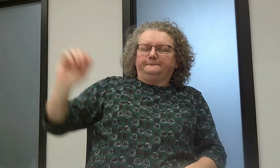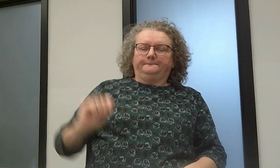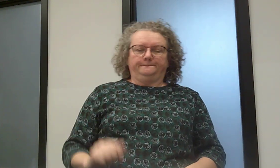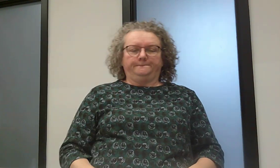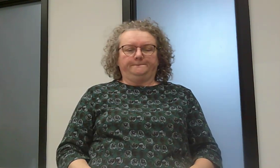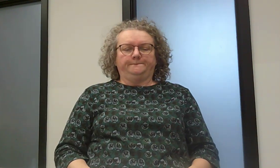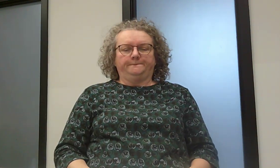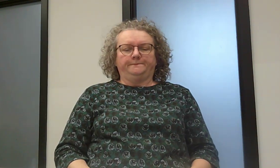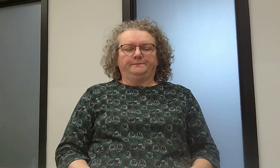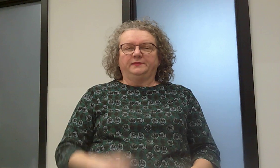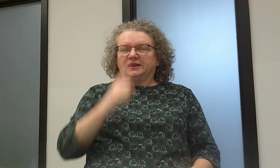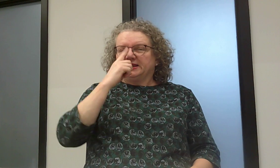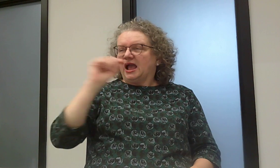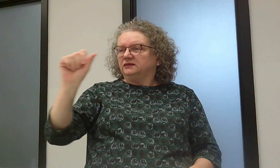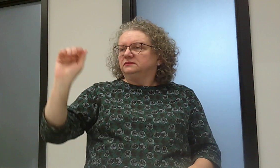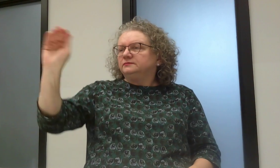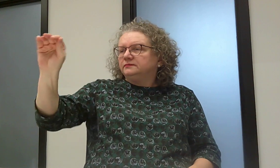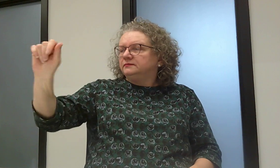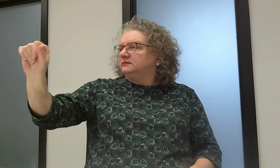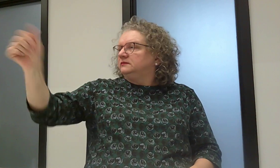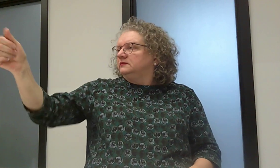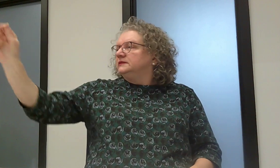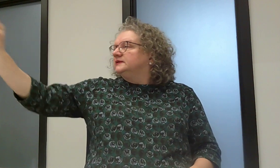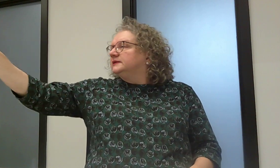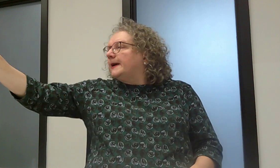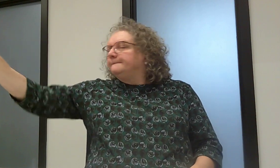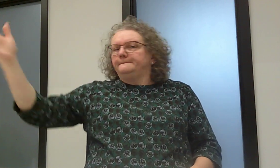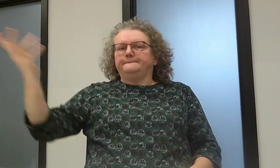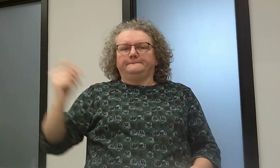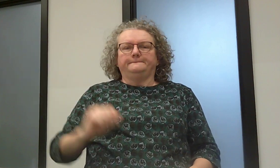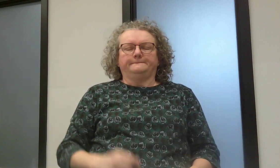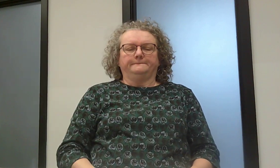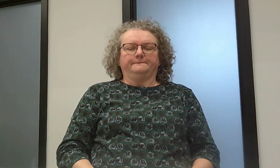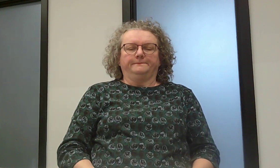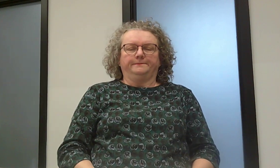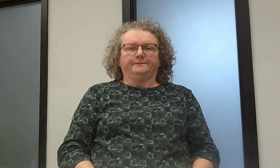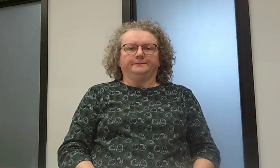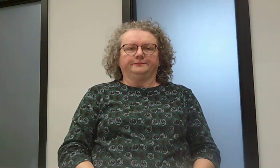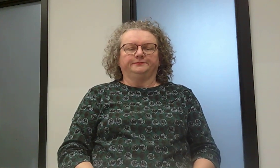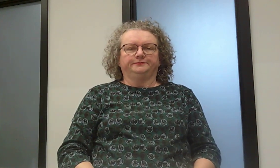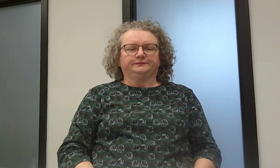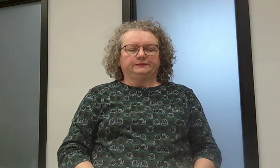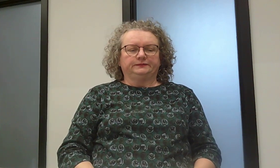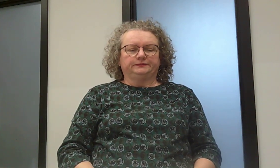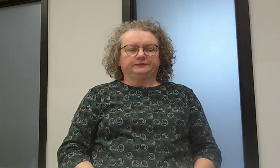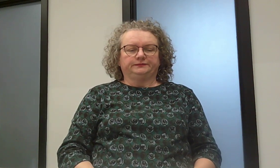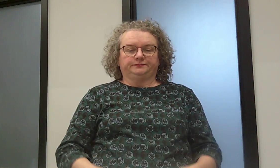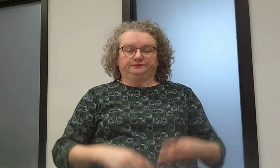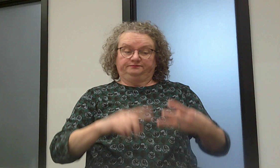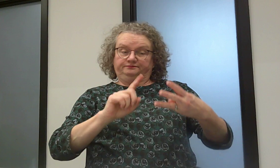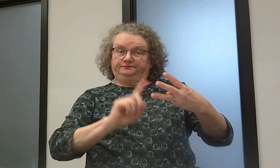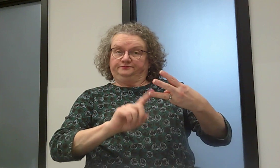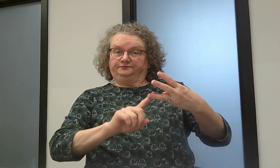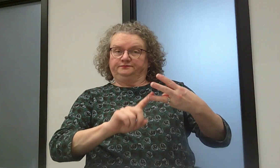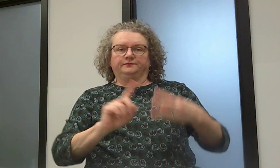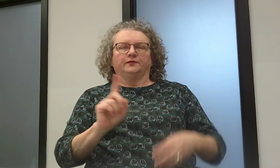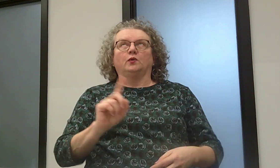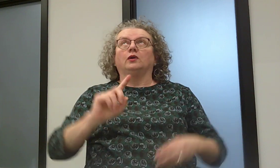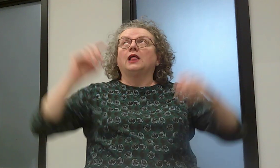and you could tap and then they could tap somebody else thirdly